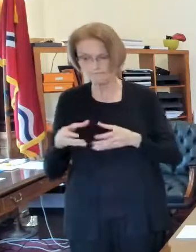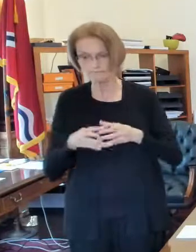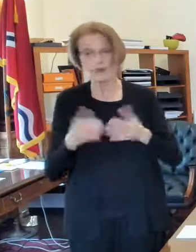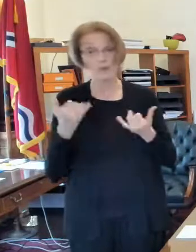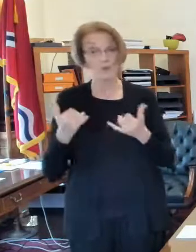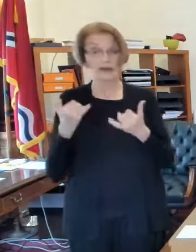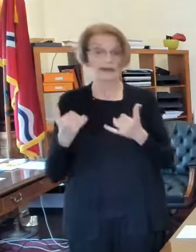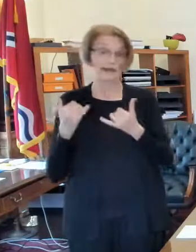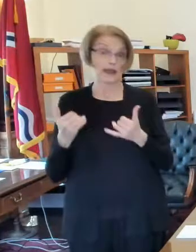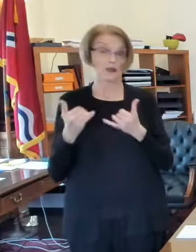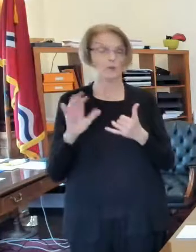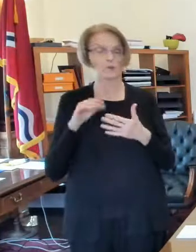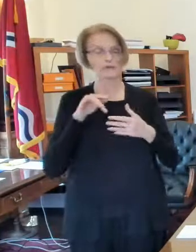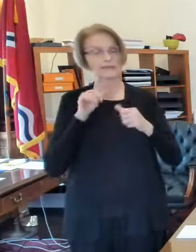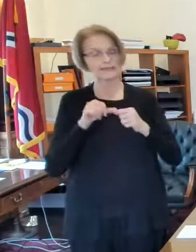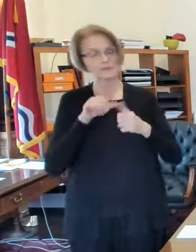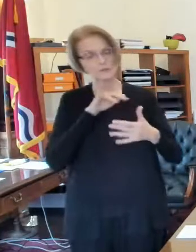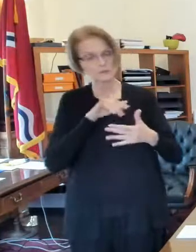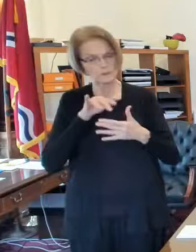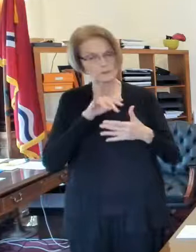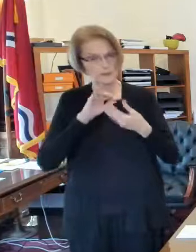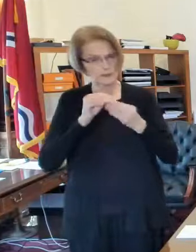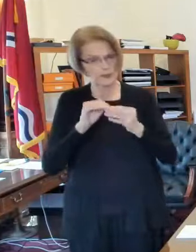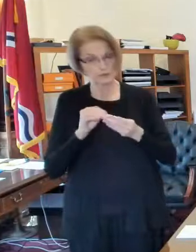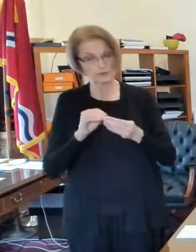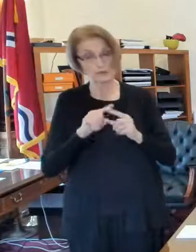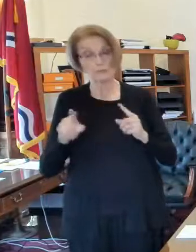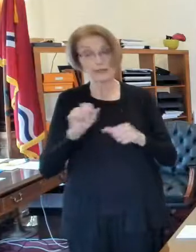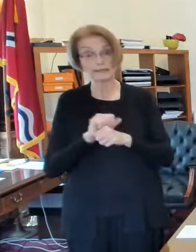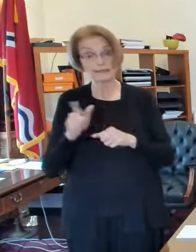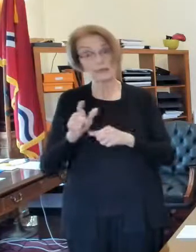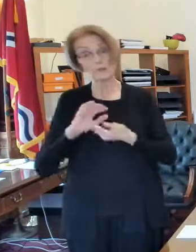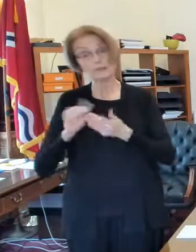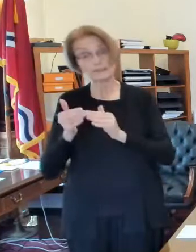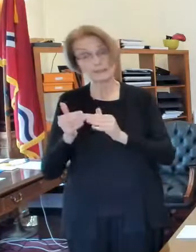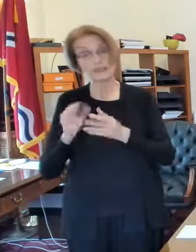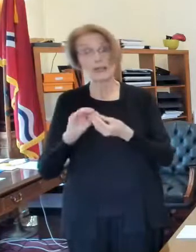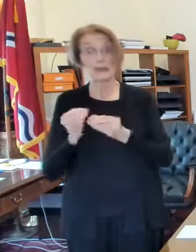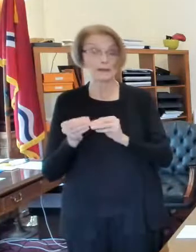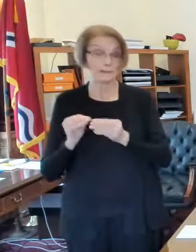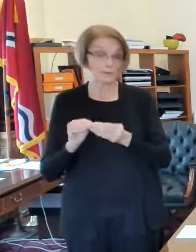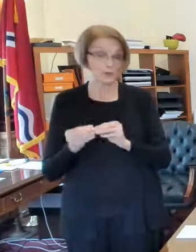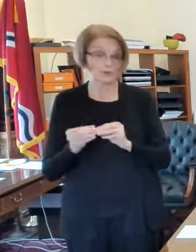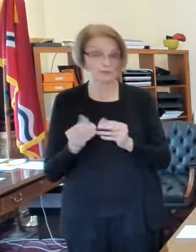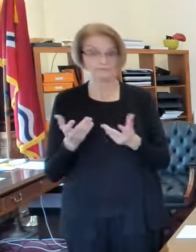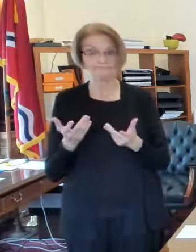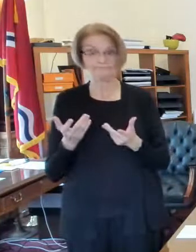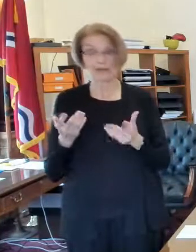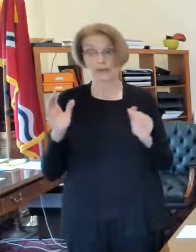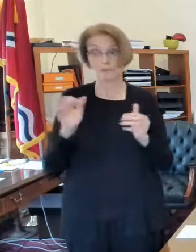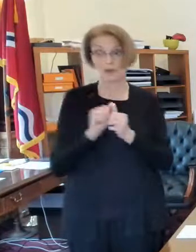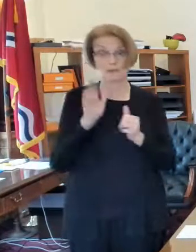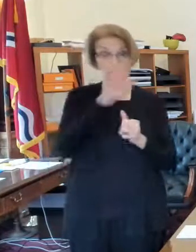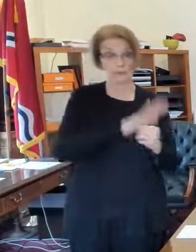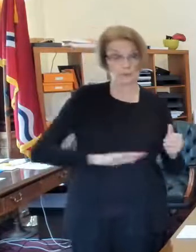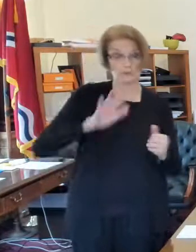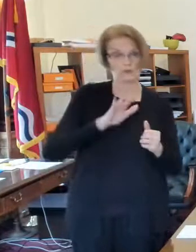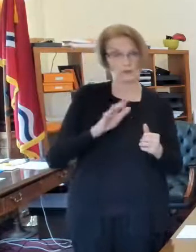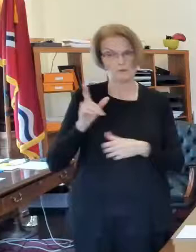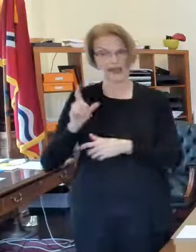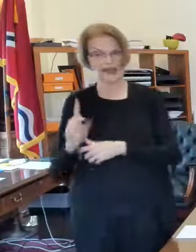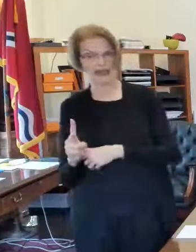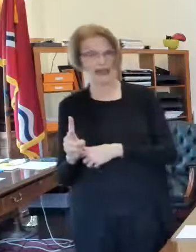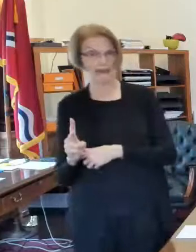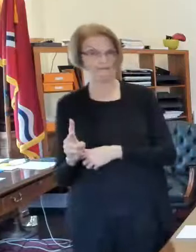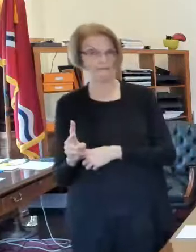to continue to look at these numbers but st louis city numbers are about half of what they are in the rest of the region a